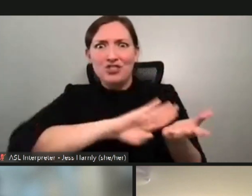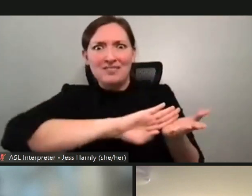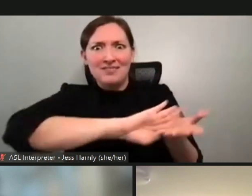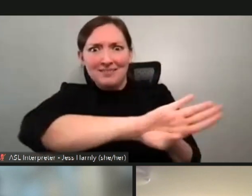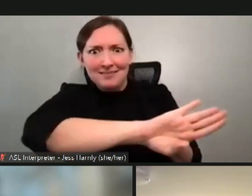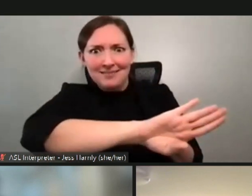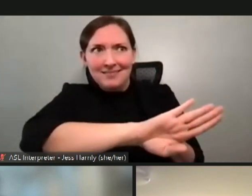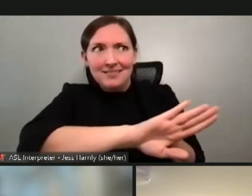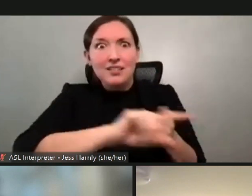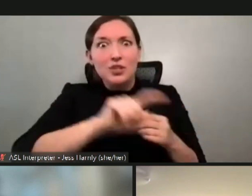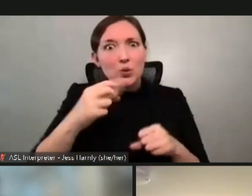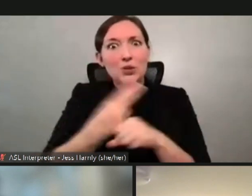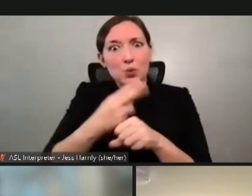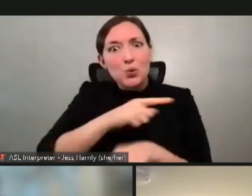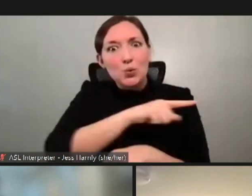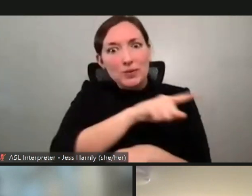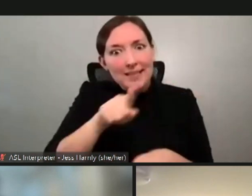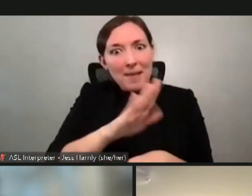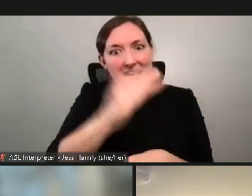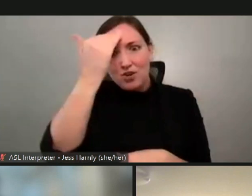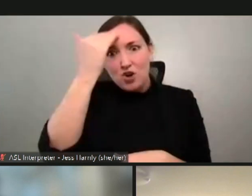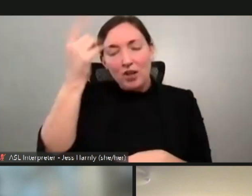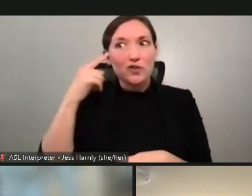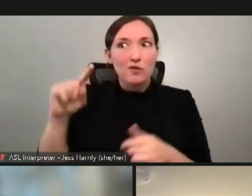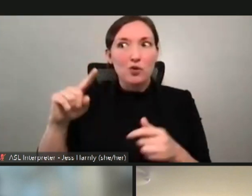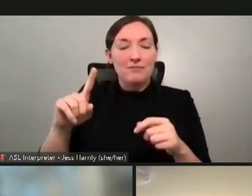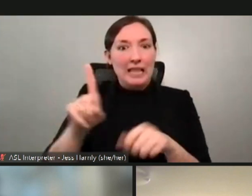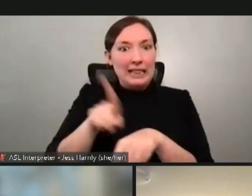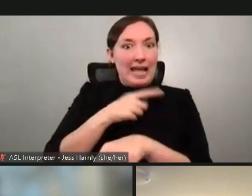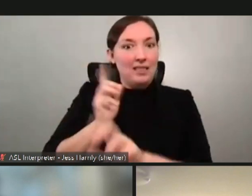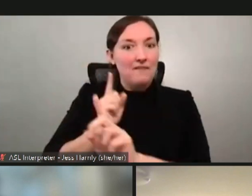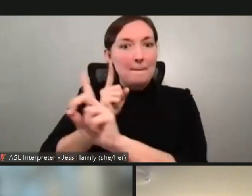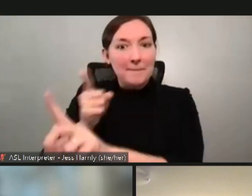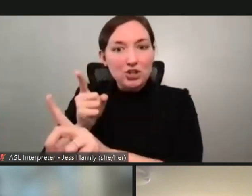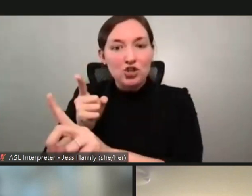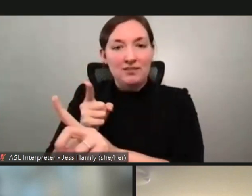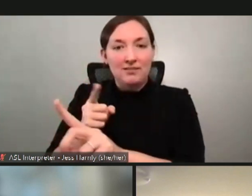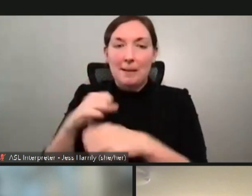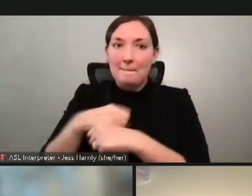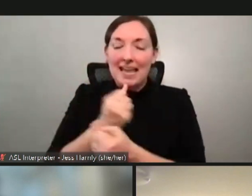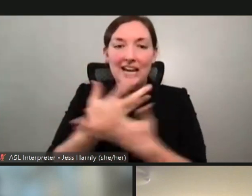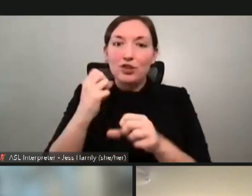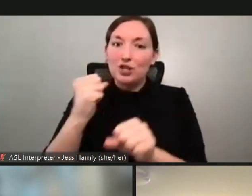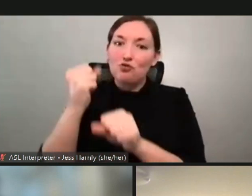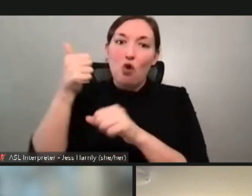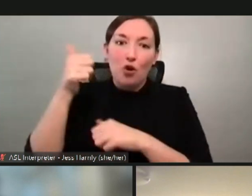to actually able to utilize them for the entire length of mission, making it stronger, longer than everything else. Back to you.